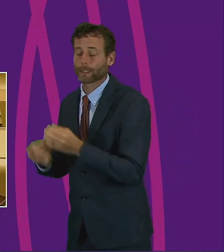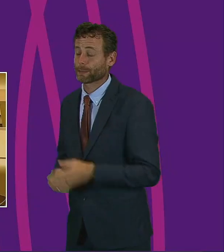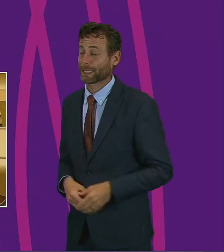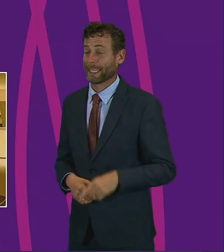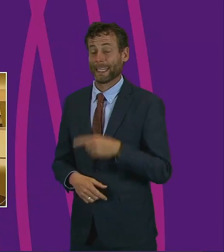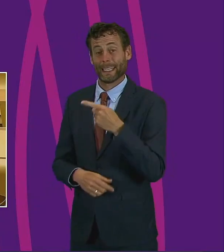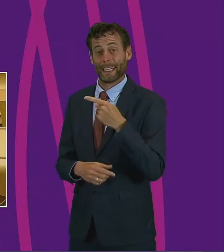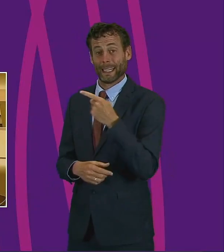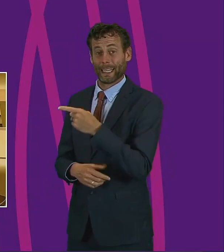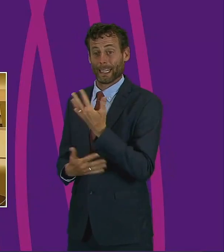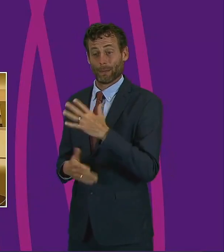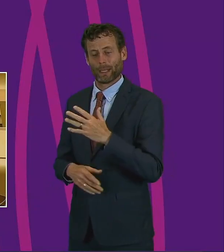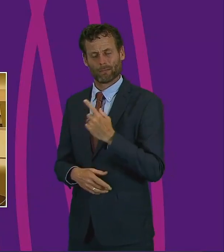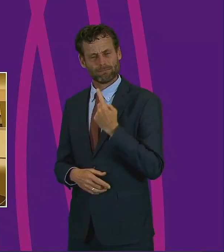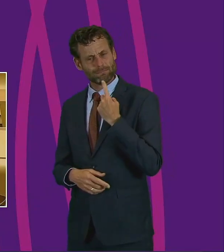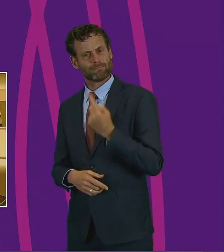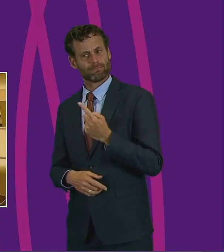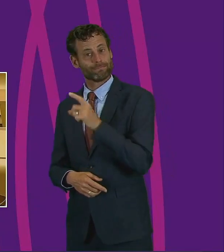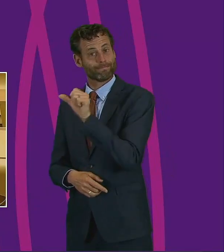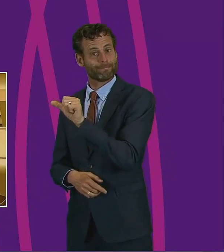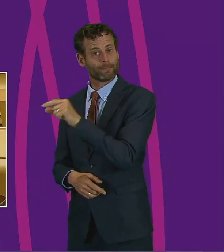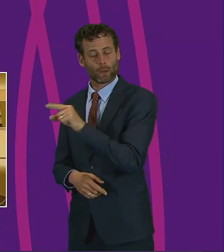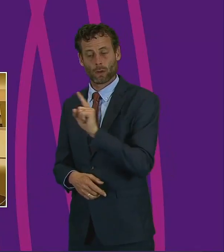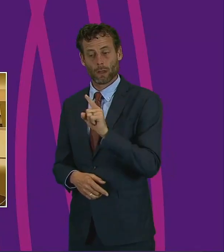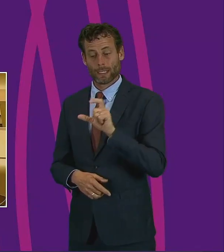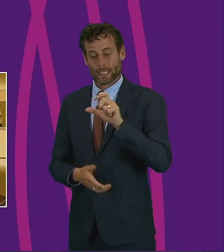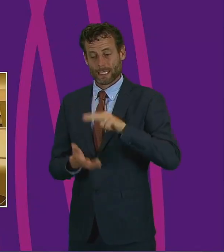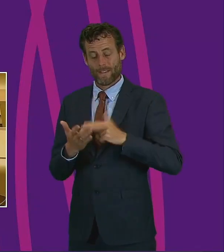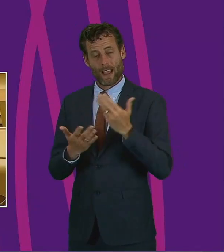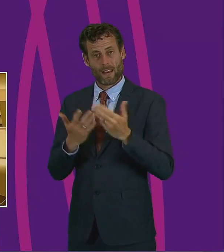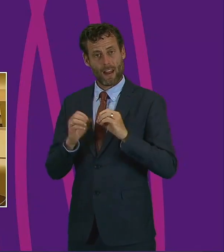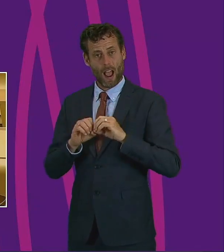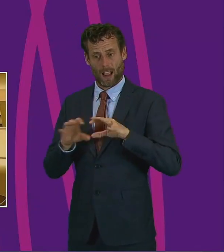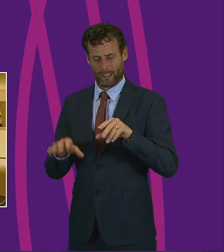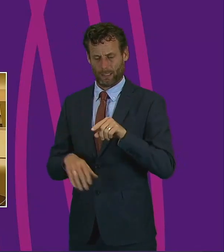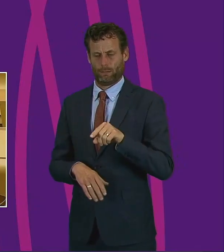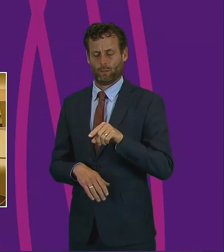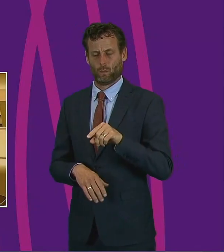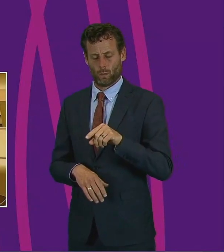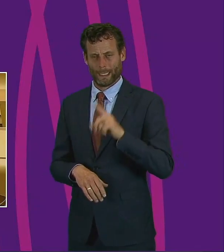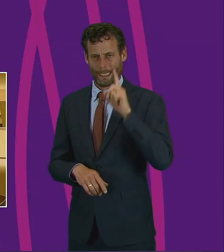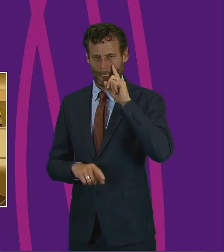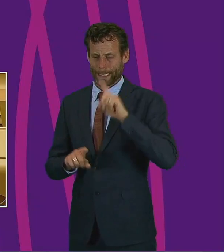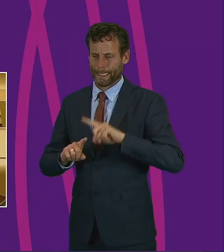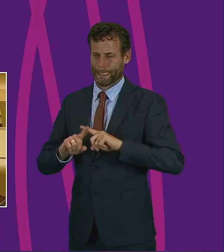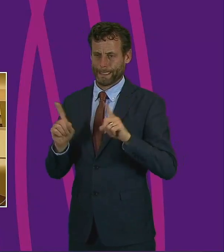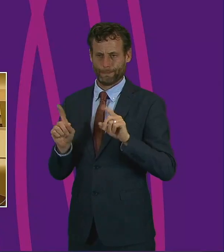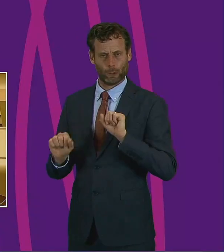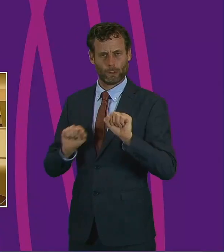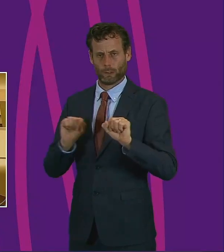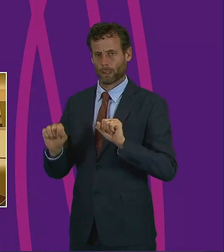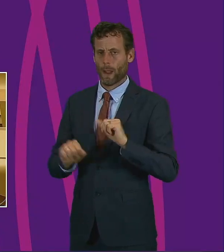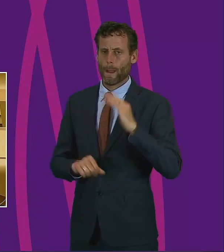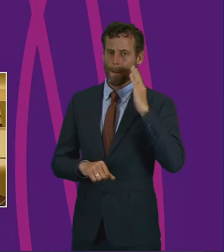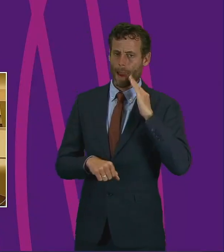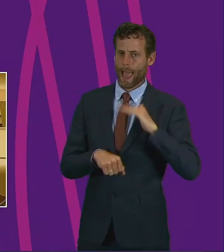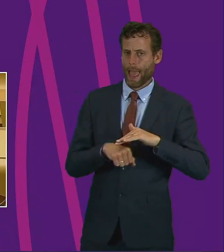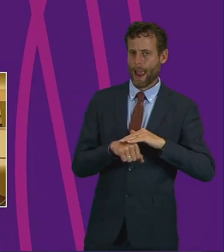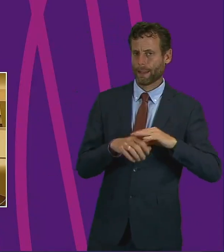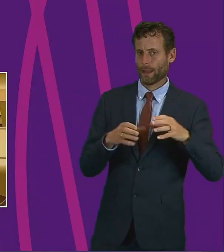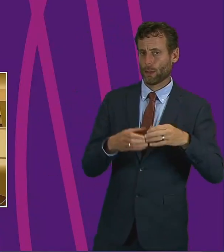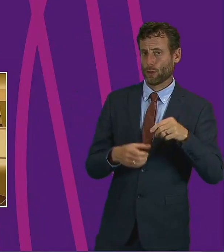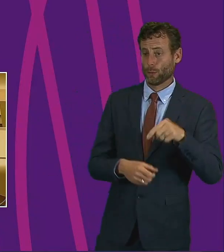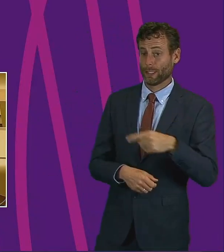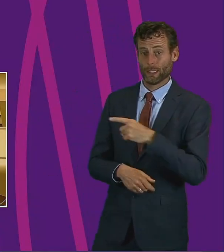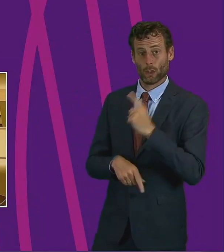pointed out the impact of the coronavirus on the black and minority ethnic communities. He spoke about the community networks